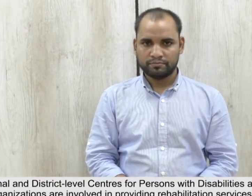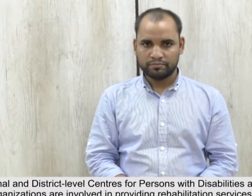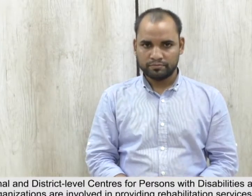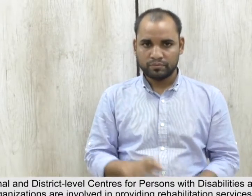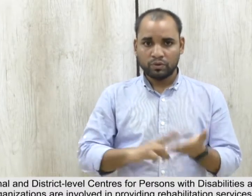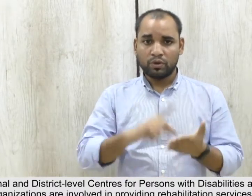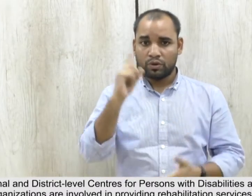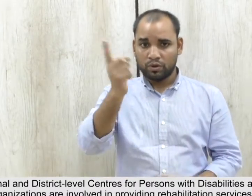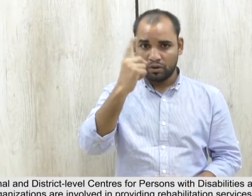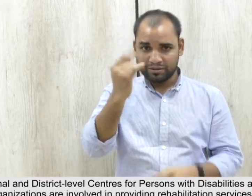Regional Centers